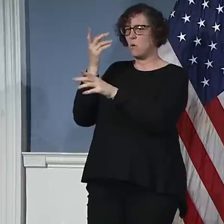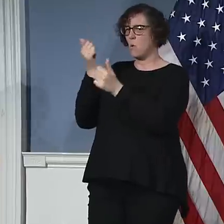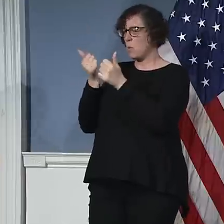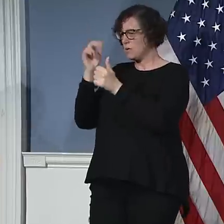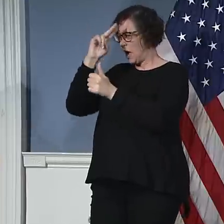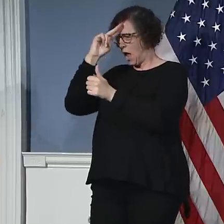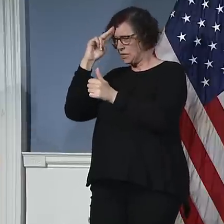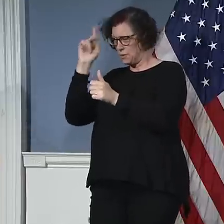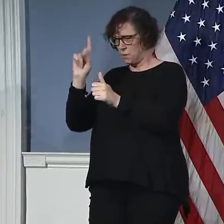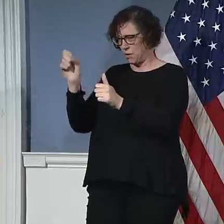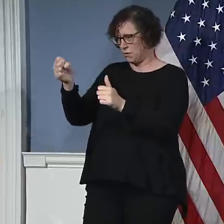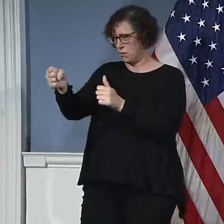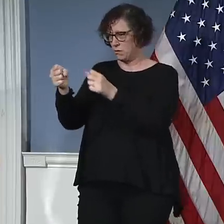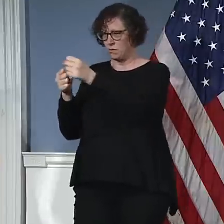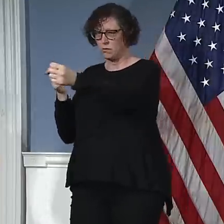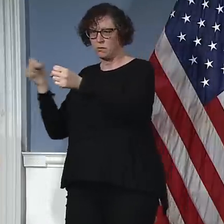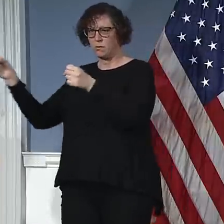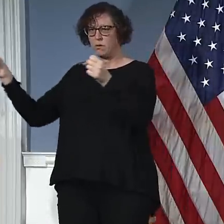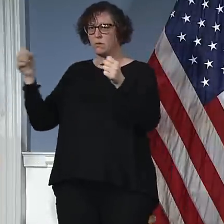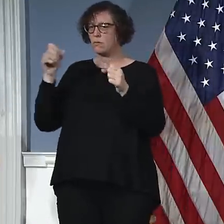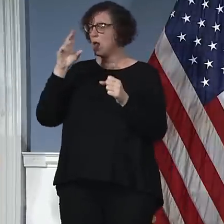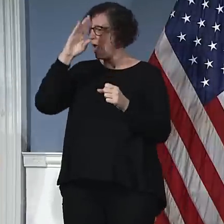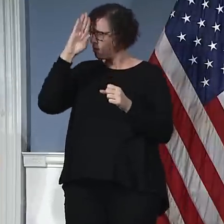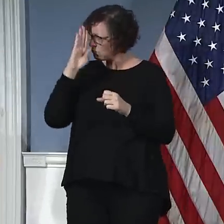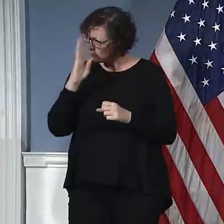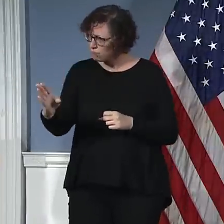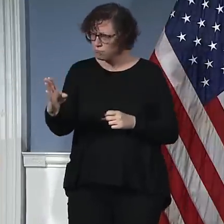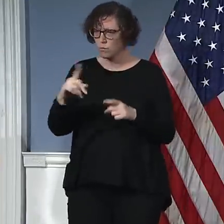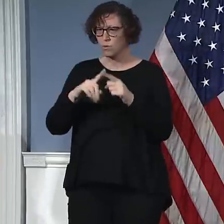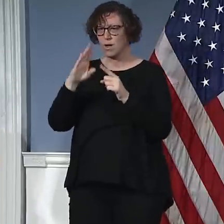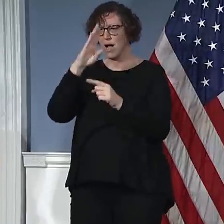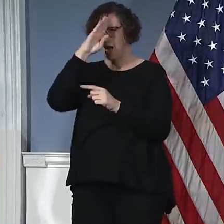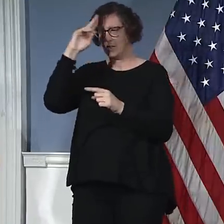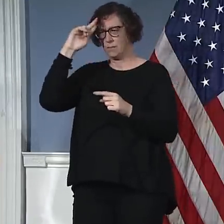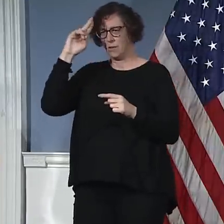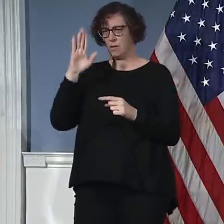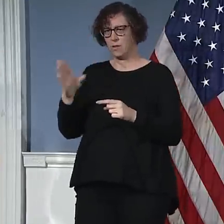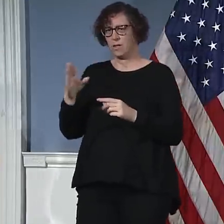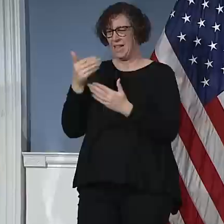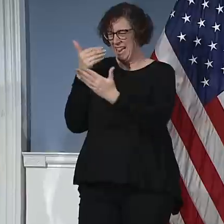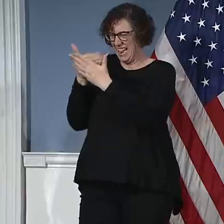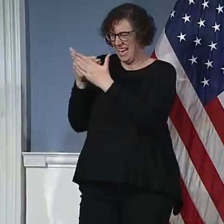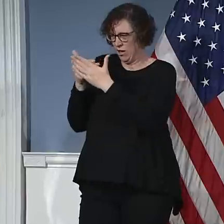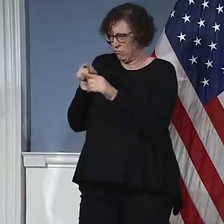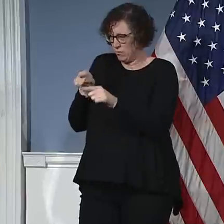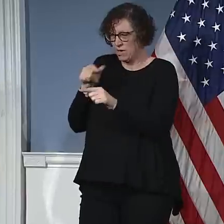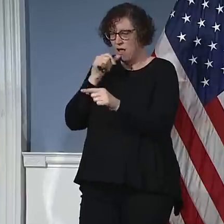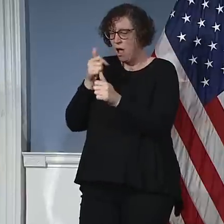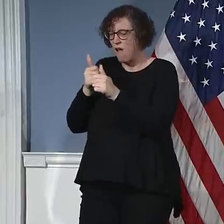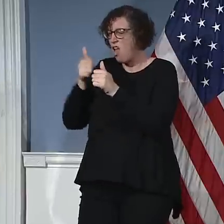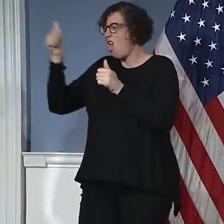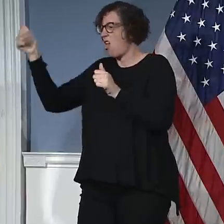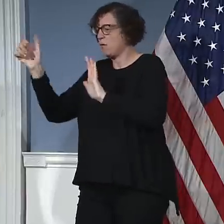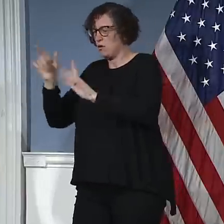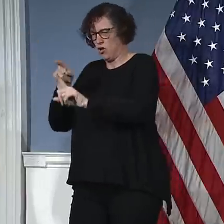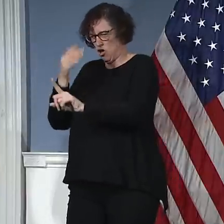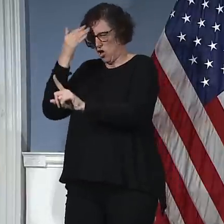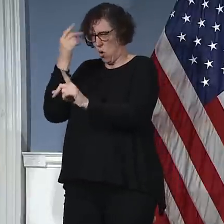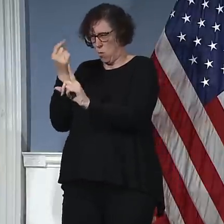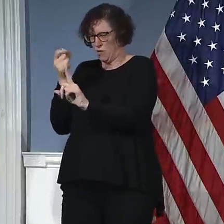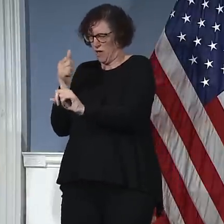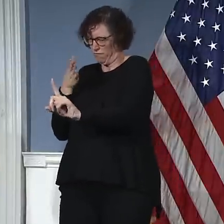that kind of micro level of here's the hospital usage levels at any given hour, I just don't think it's going to get through to people. We'll say,